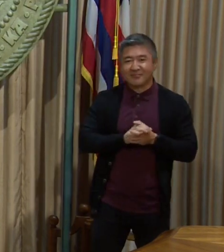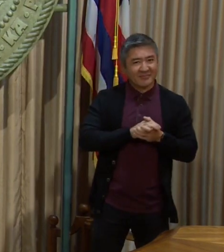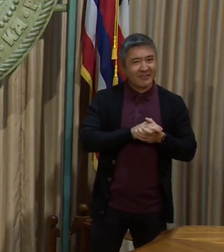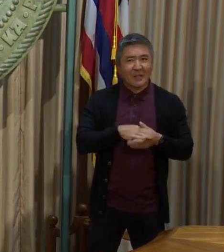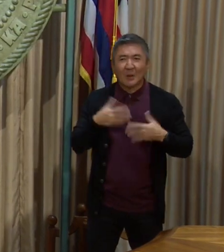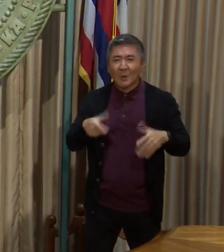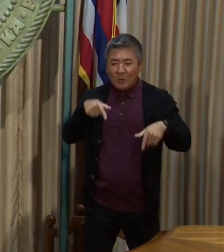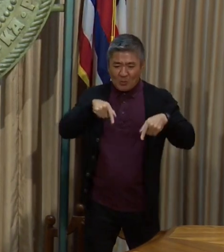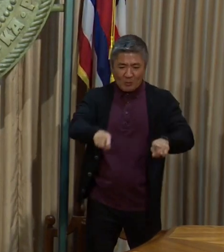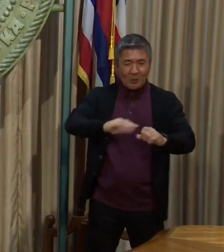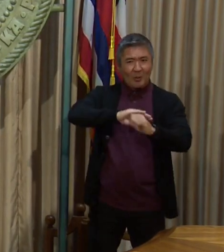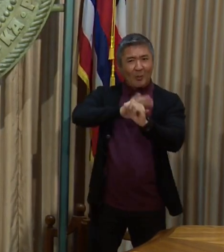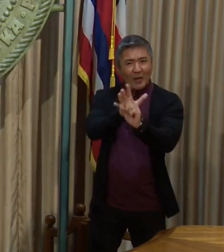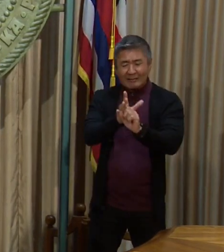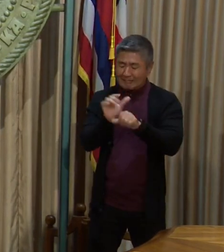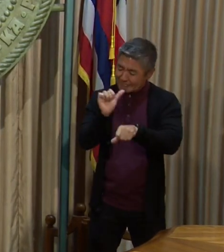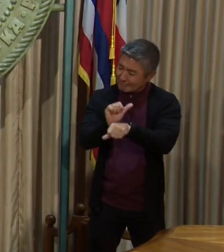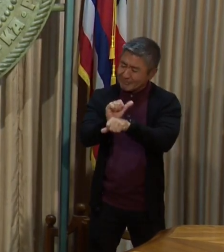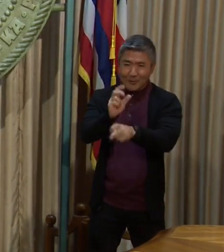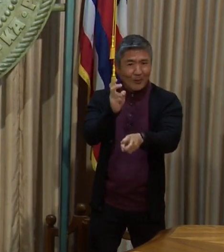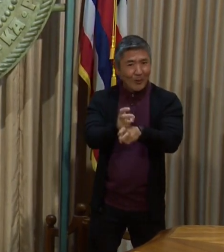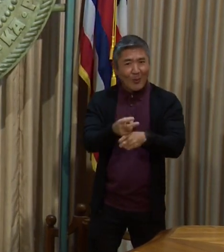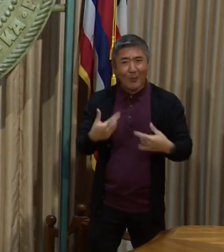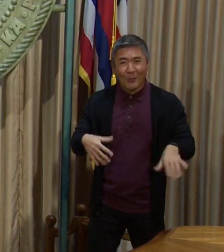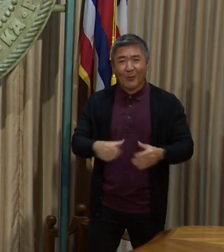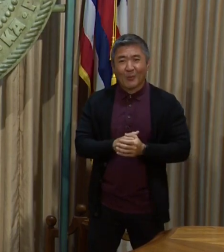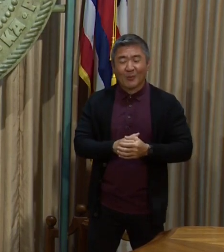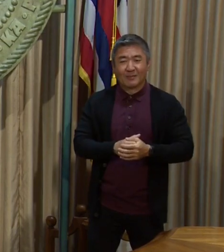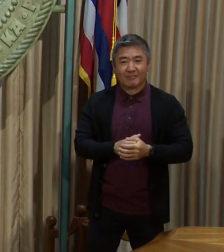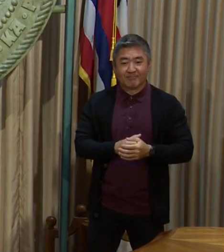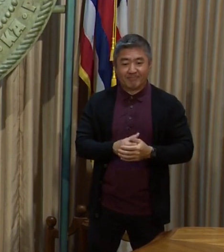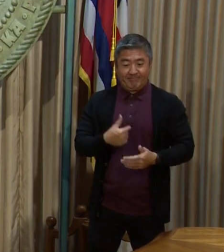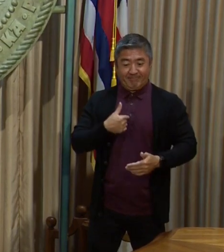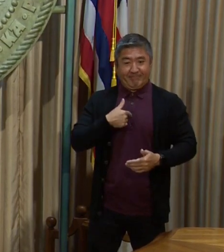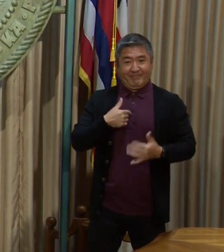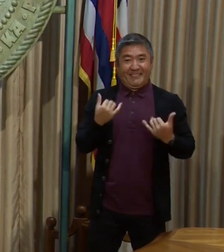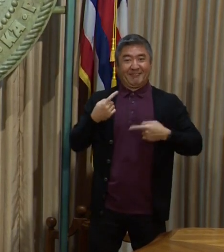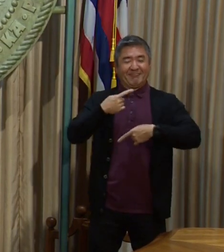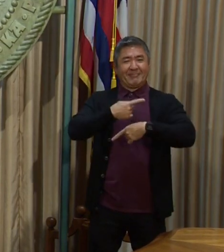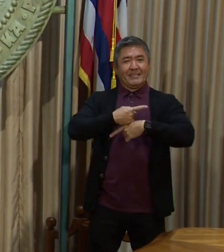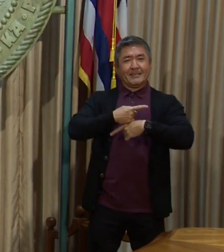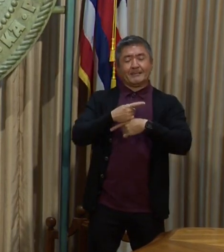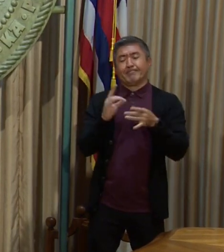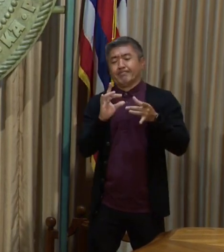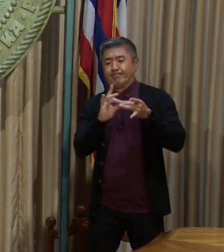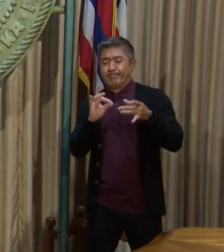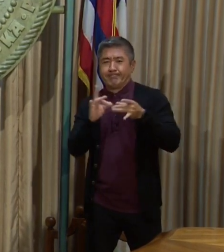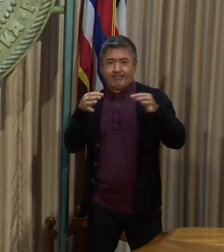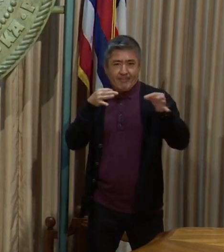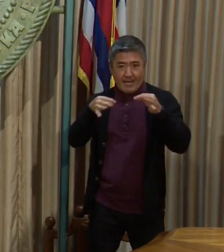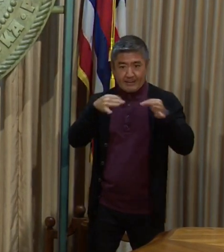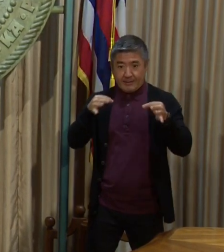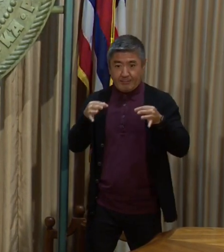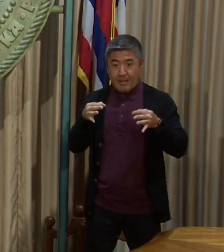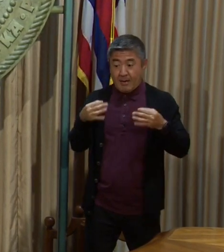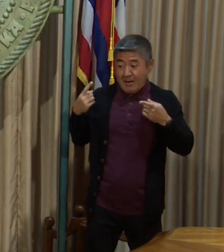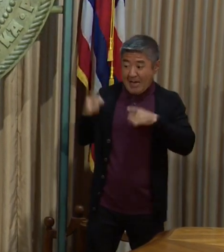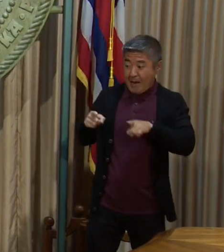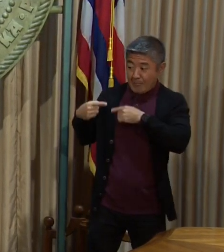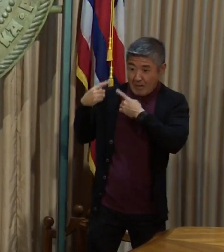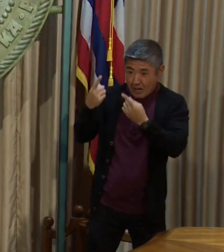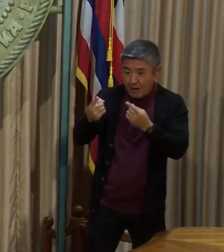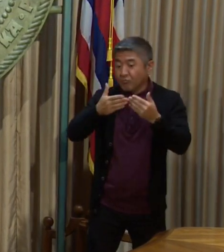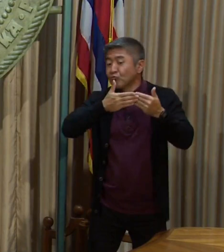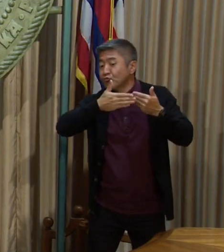through this pandemic, and it's my responsibility today to speak a little bit about where we've been and where we're going. I would